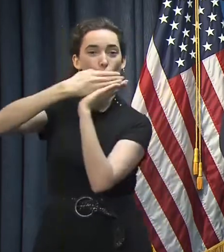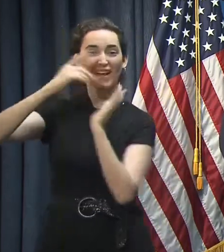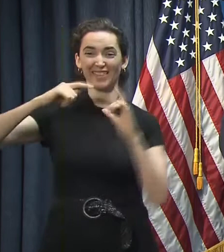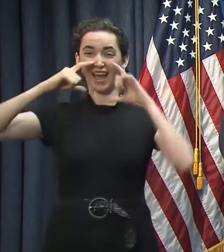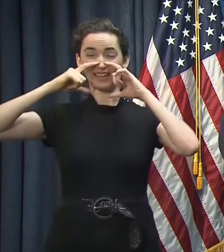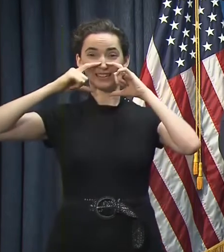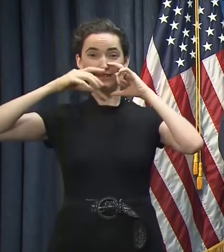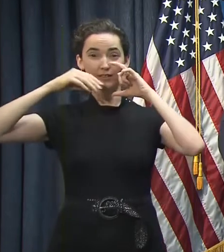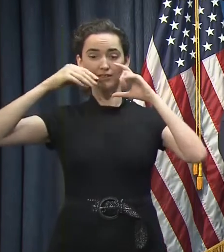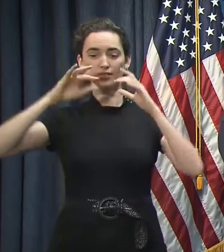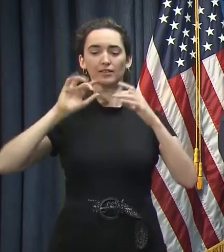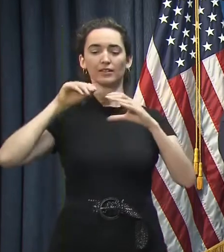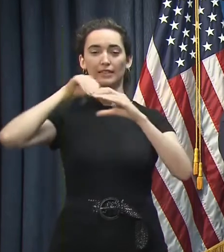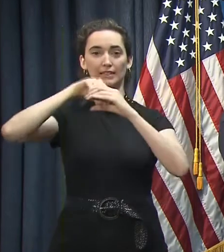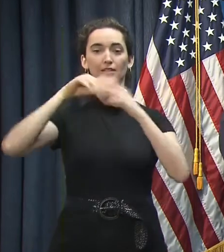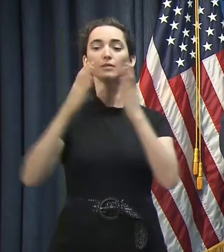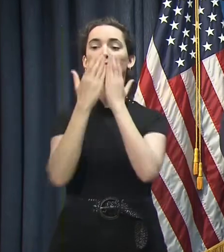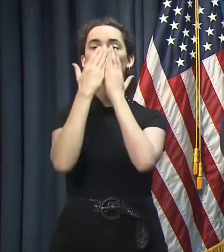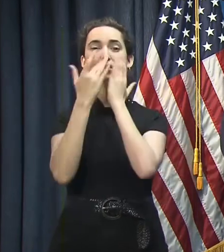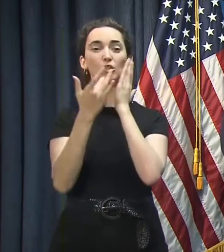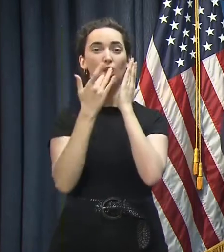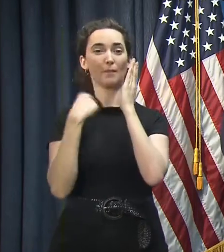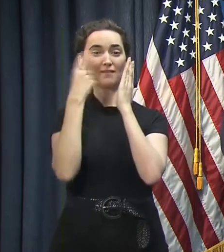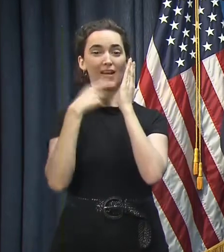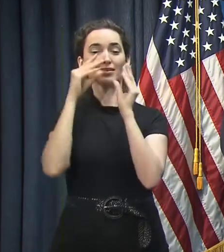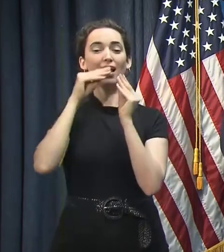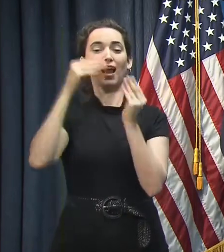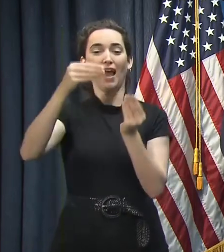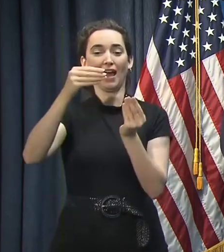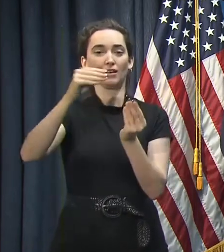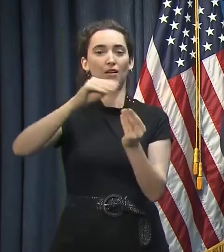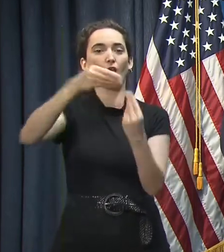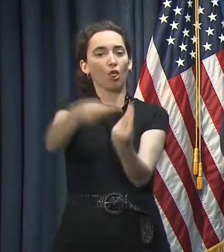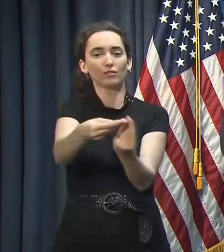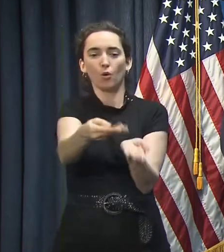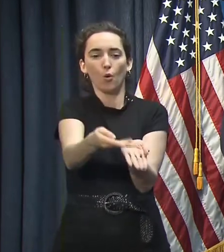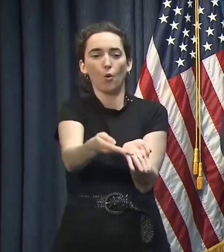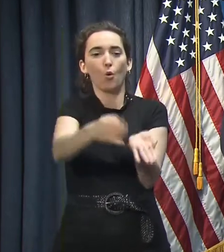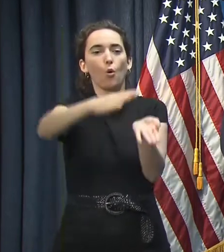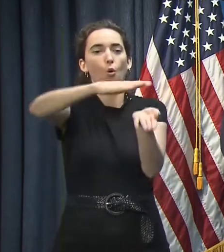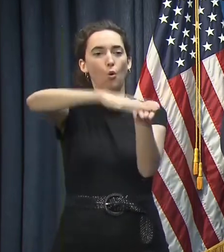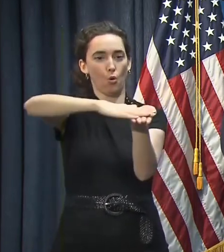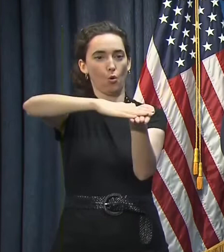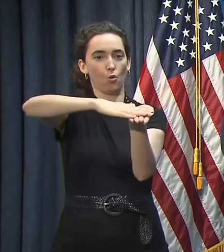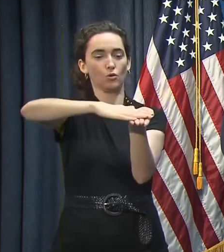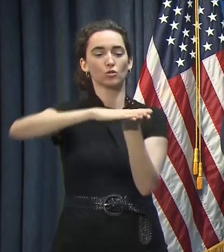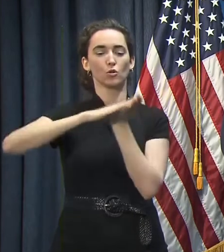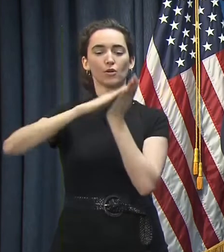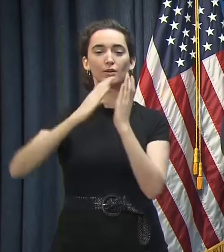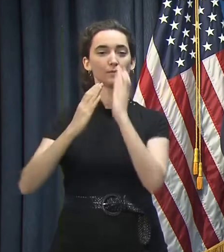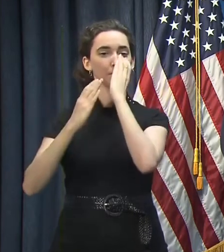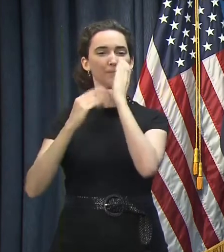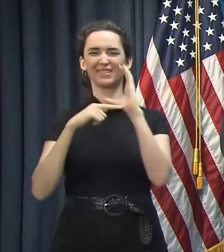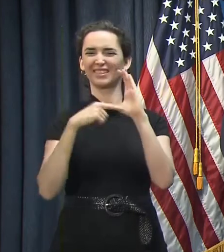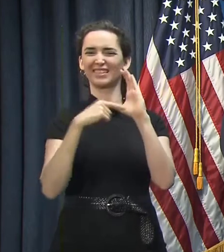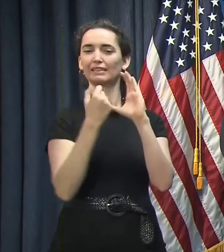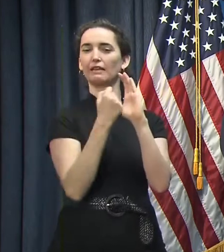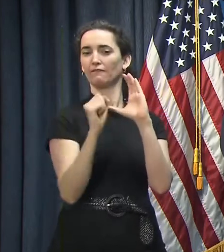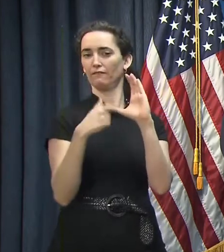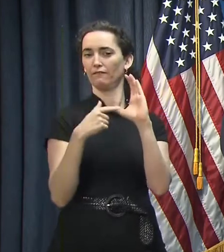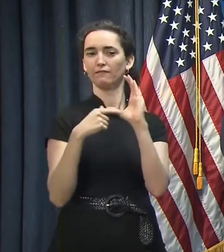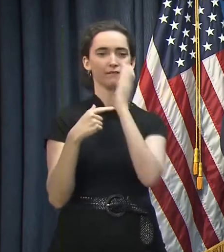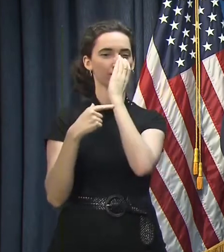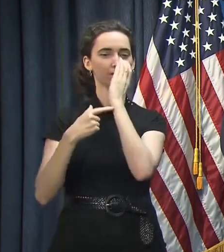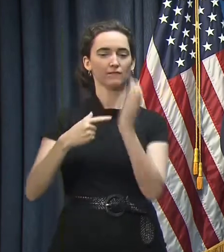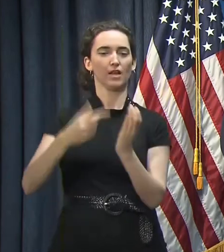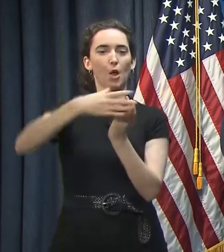is covering – is touching together, so I'm not exposing the part that's going to be on my face. And then I put it